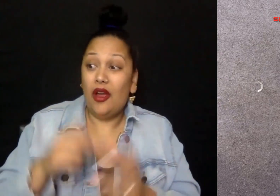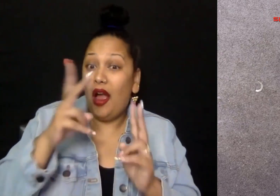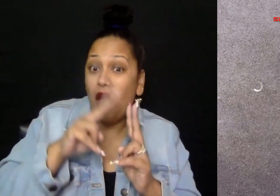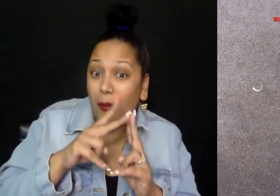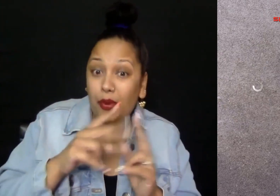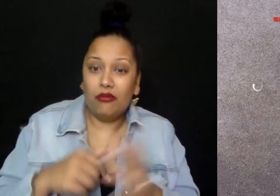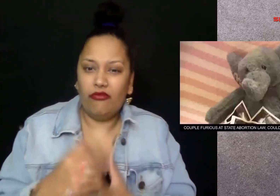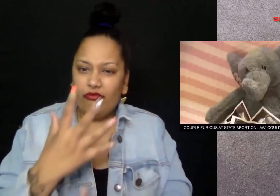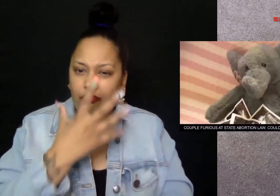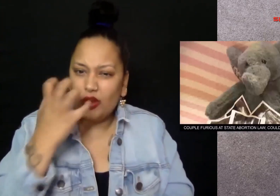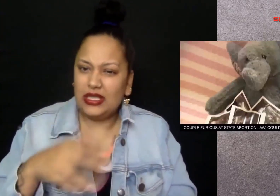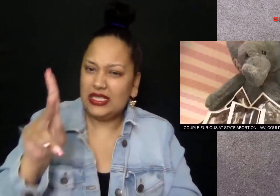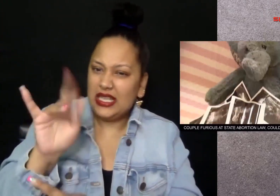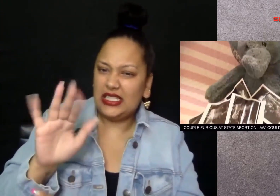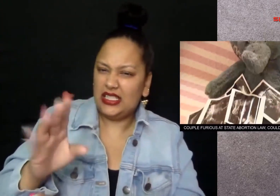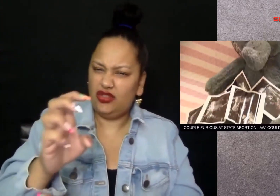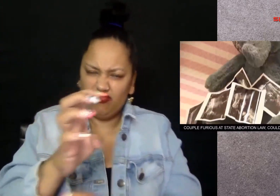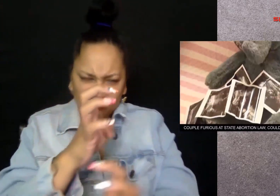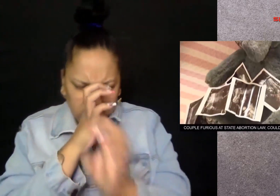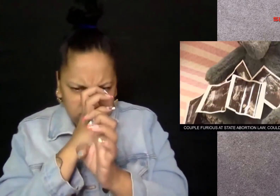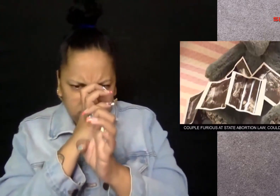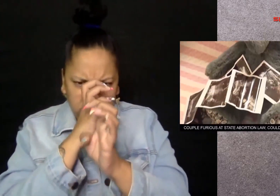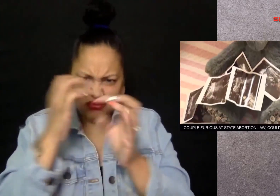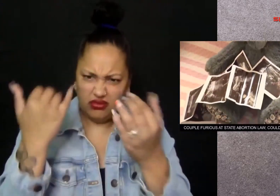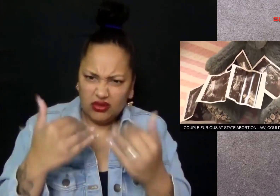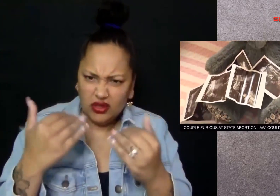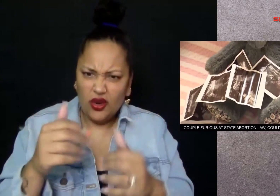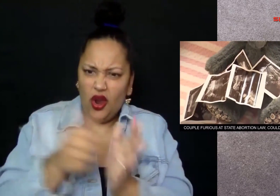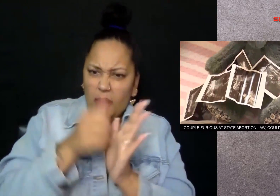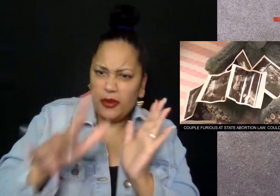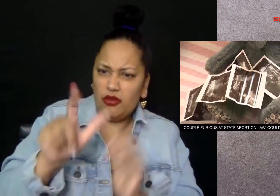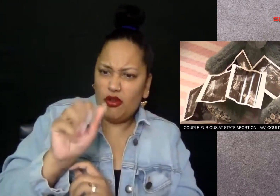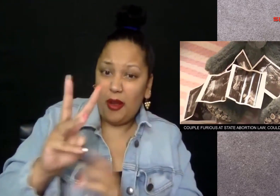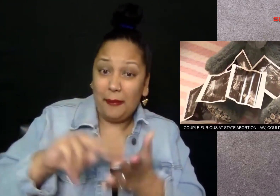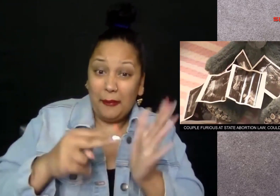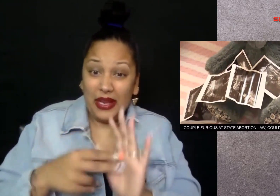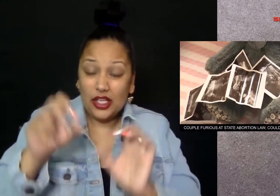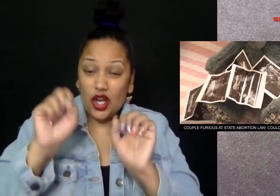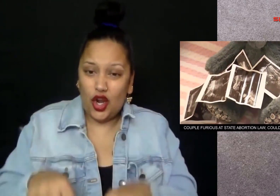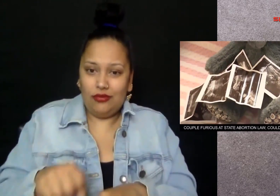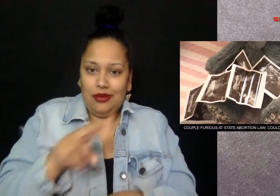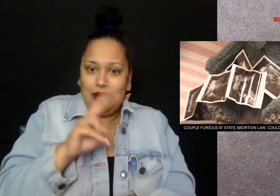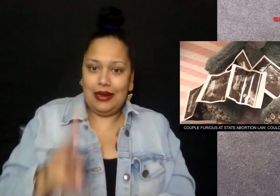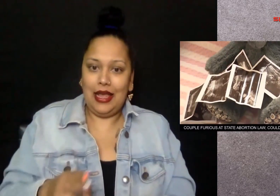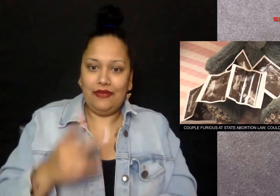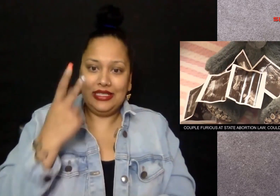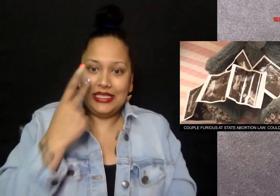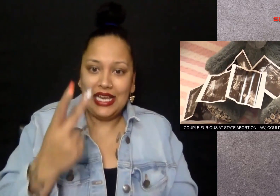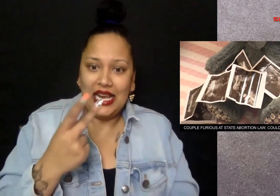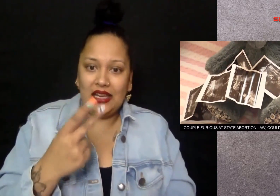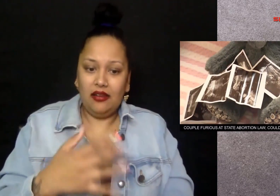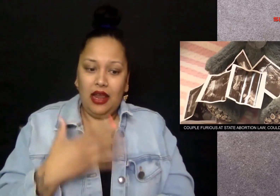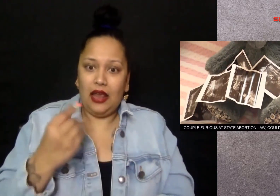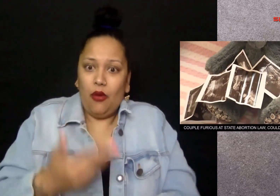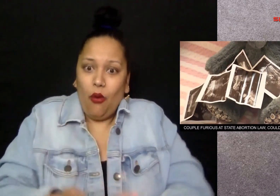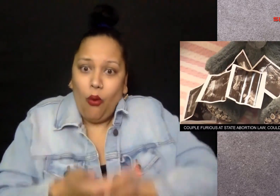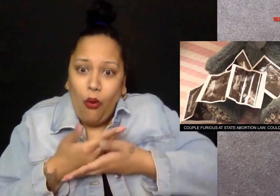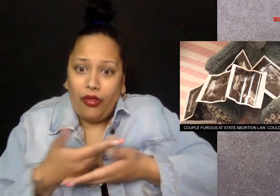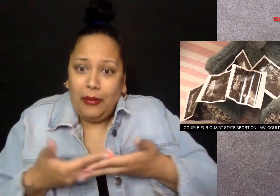now the couple is furious that Kentucky's strict abortion laws meant they would never be able to see or hold their